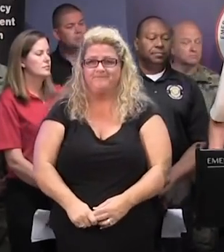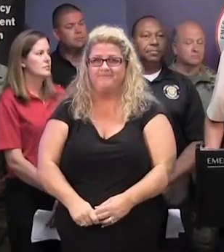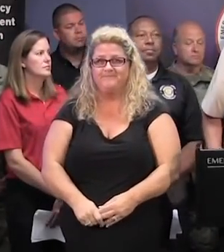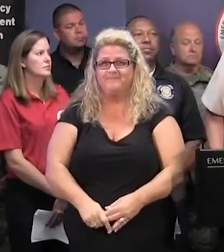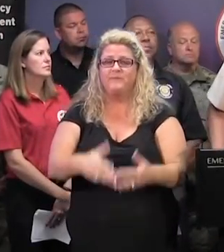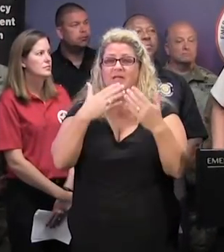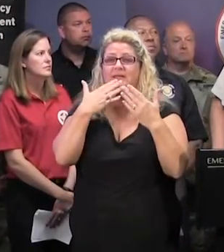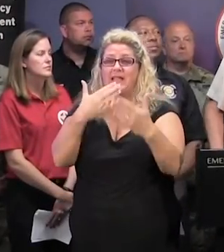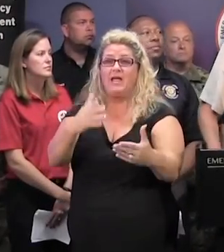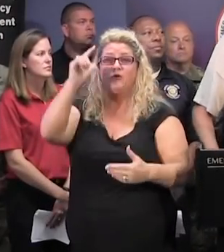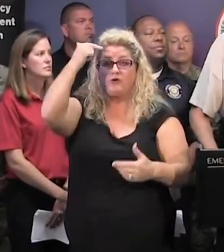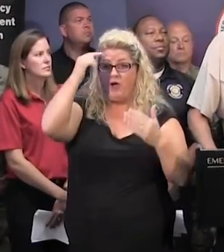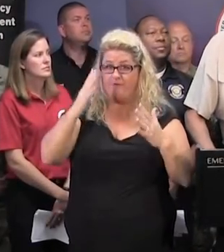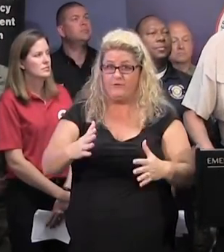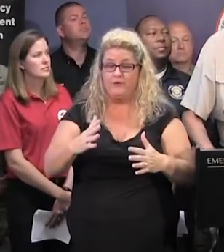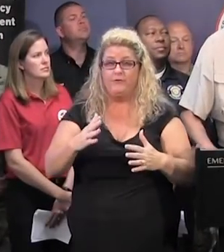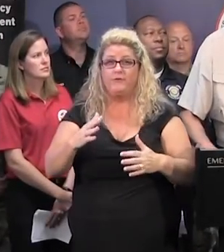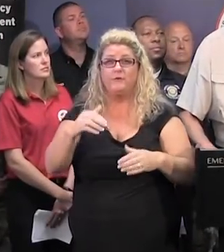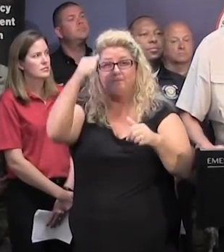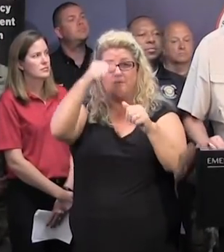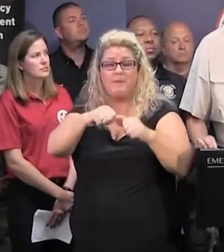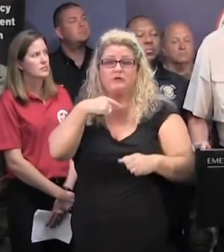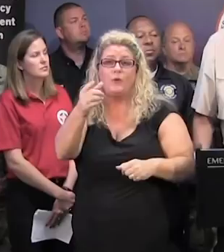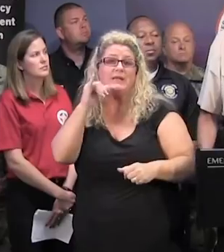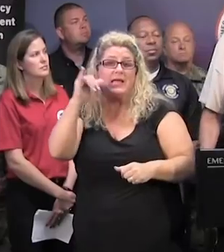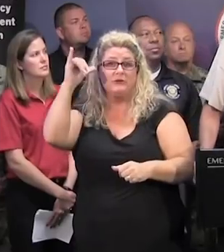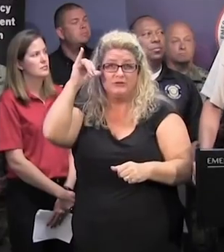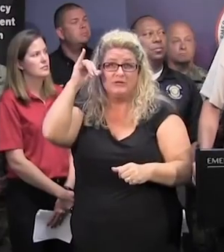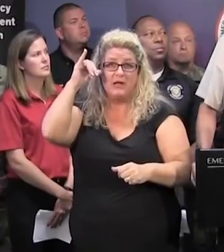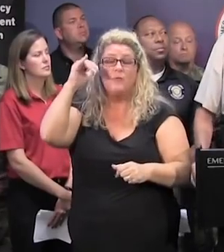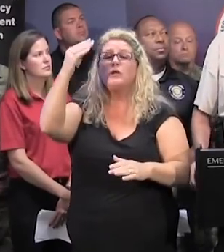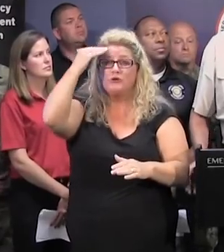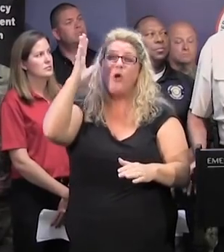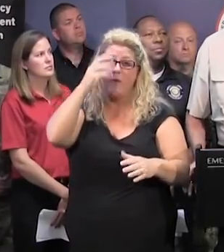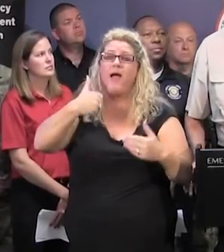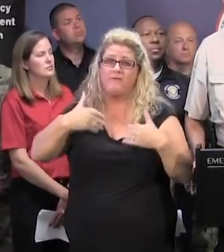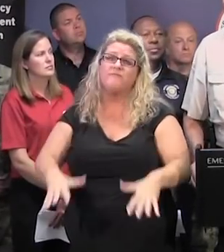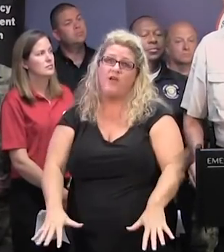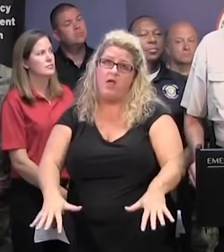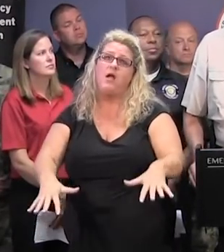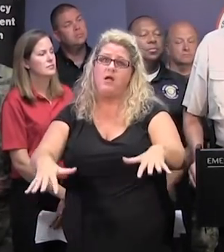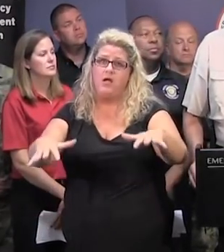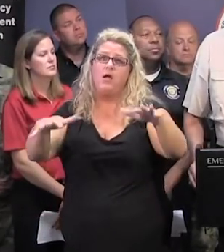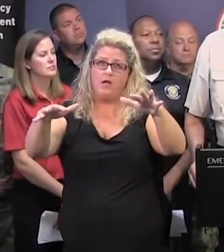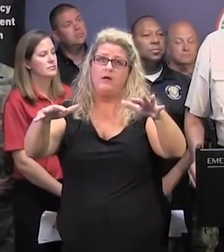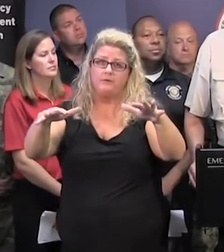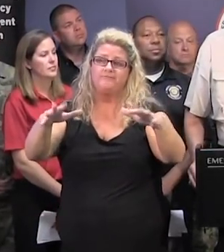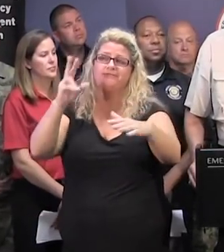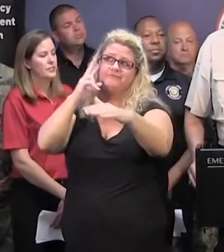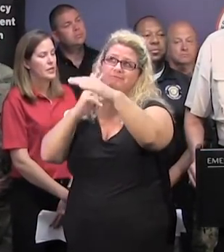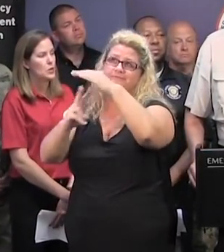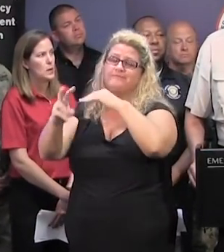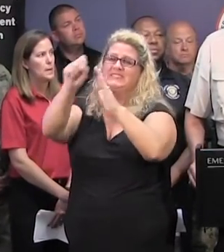Thank you, Governor. As in yesterday, we realized that we're going to have a flood event. We're forecasting